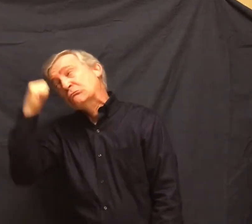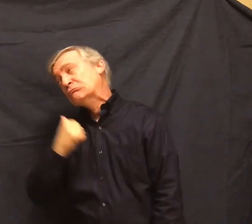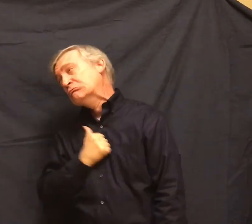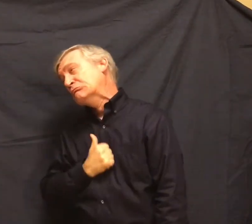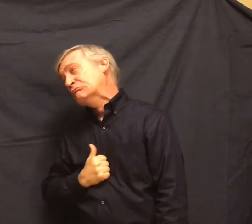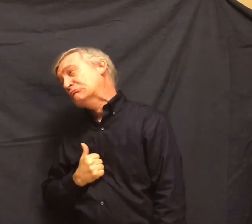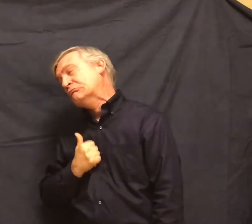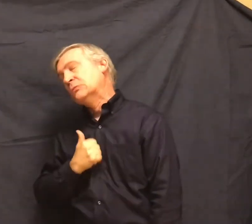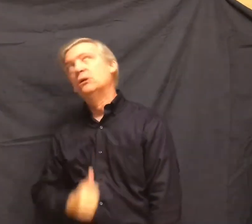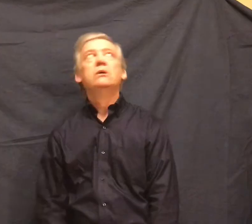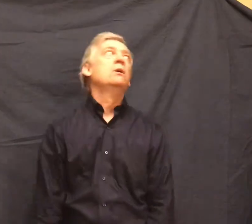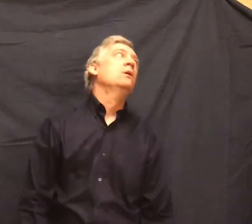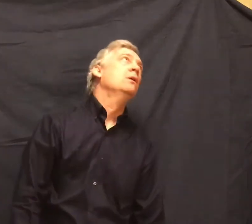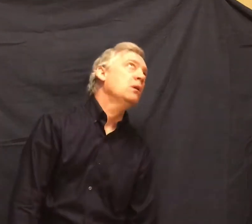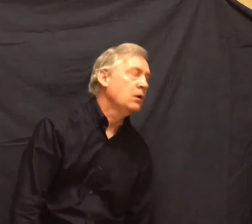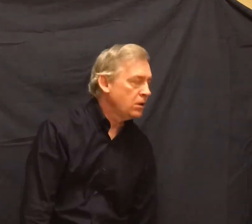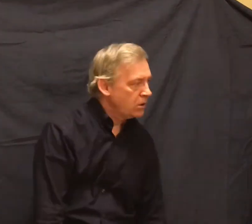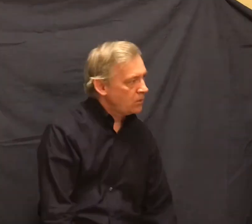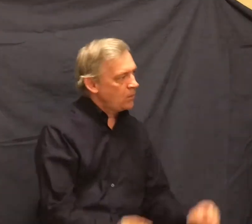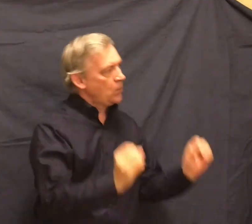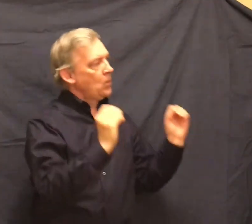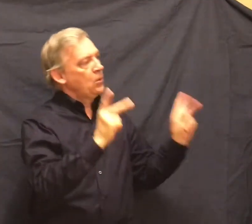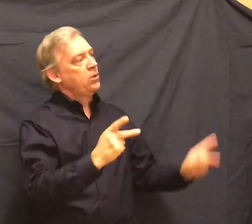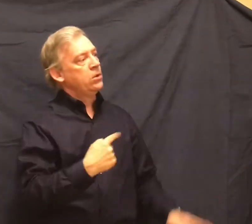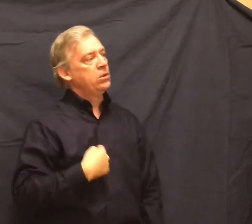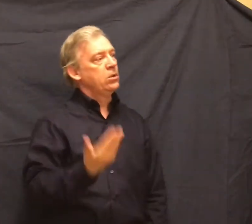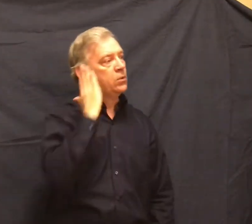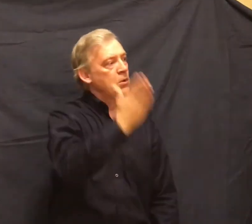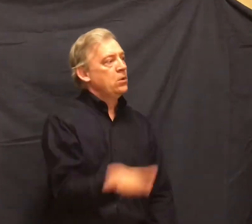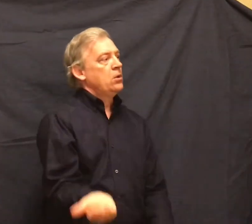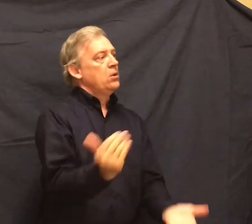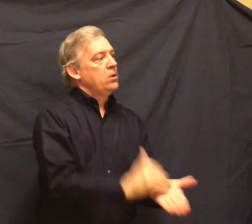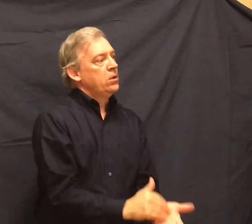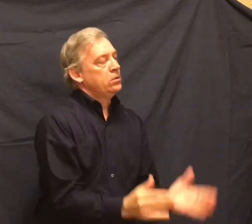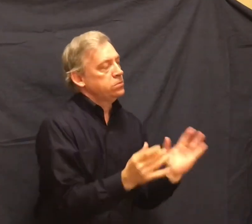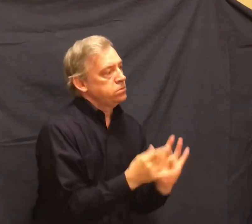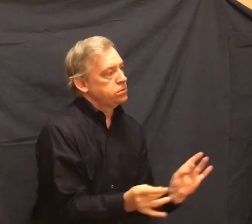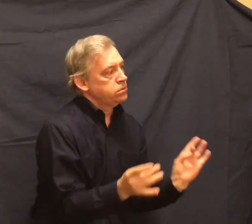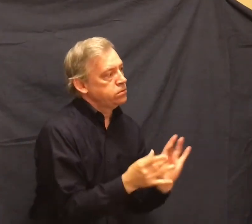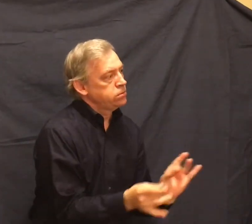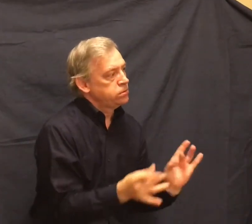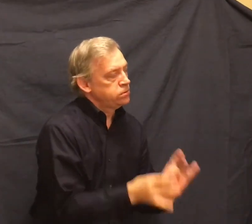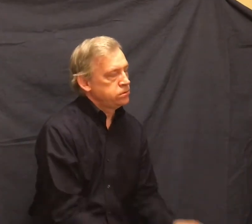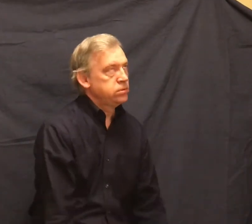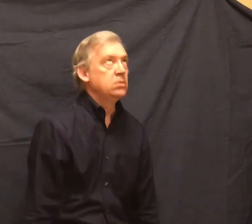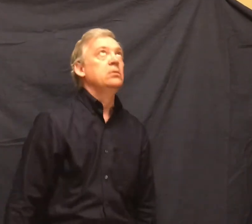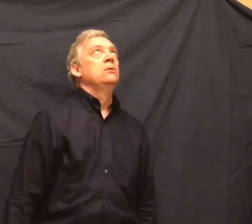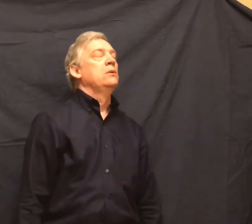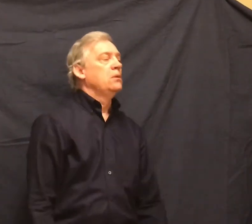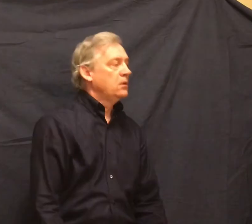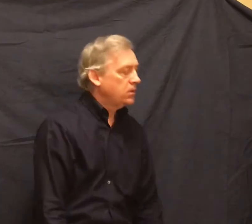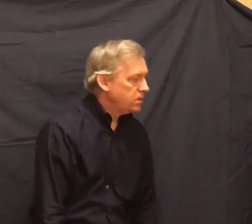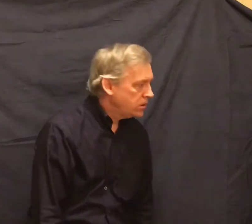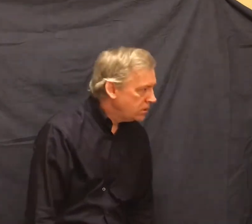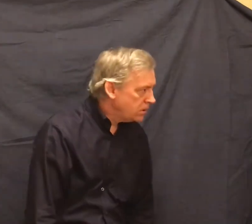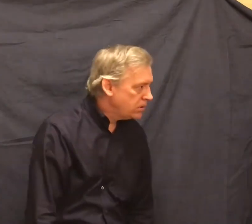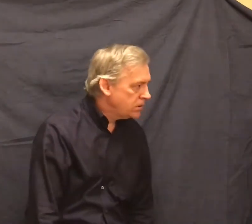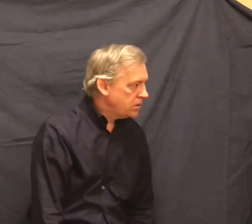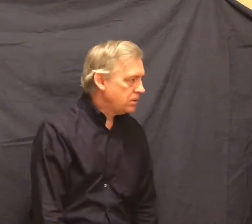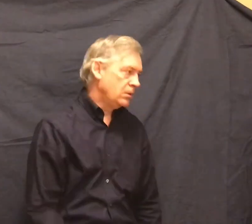Okay, okay, I'll tell you again. I ain't got nothing to do. Might just as well spend all my